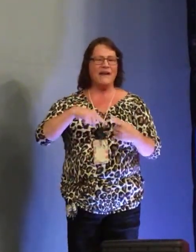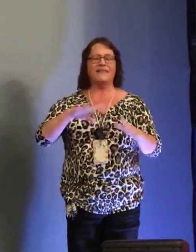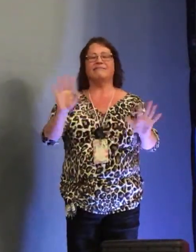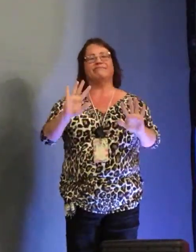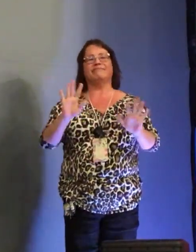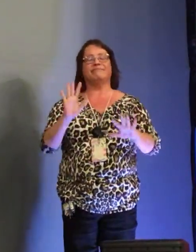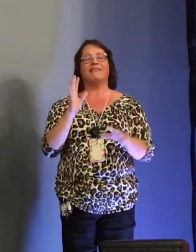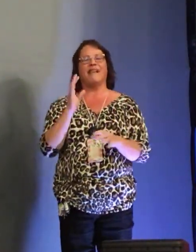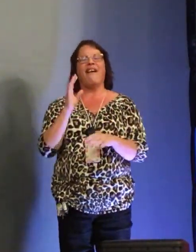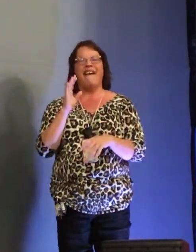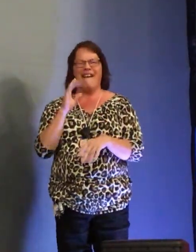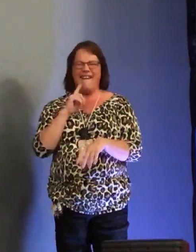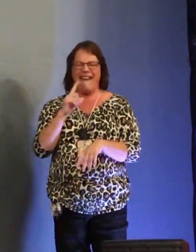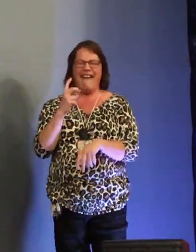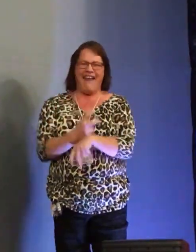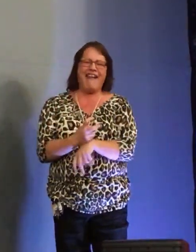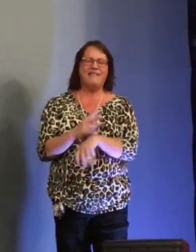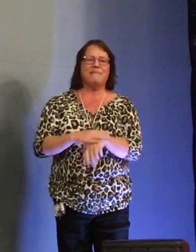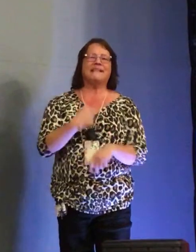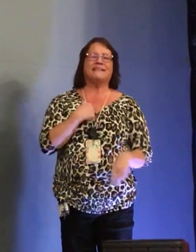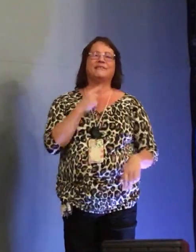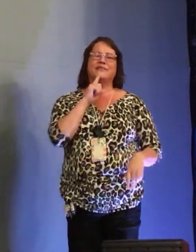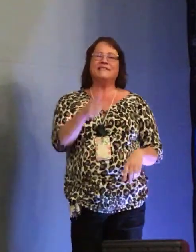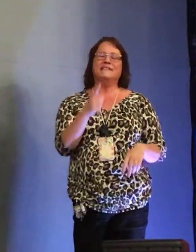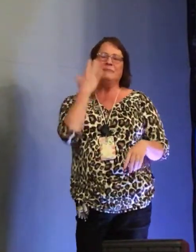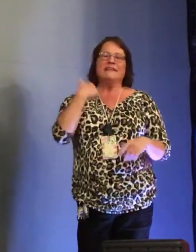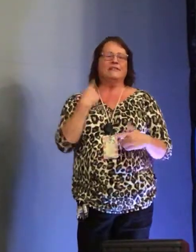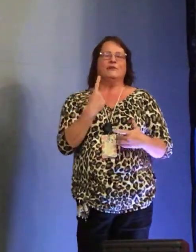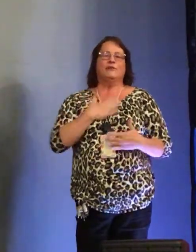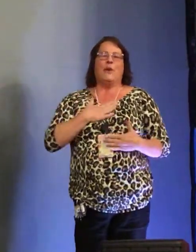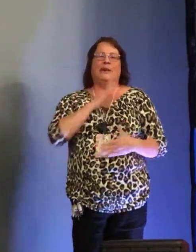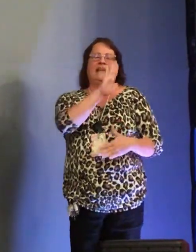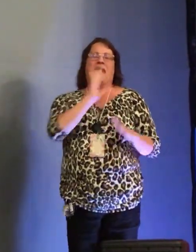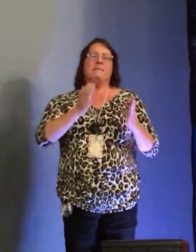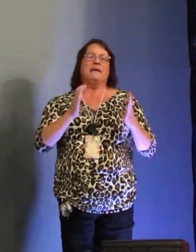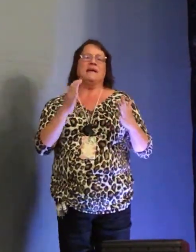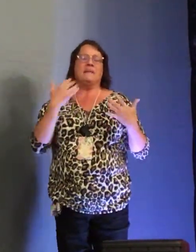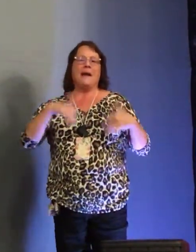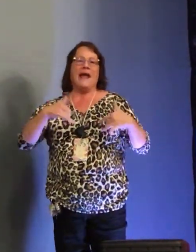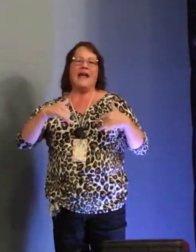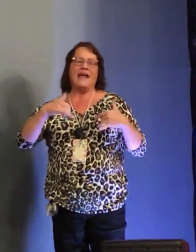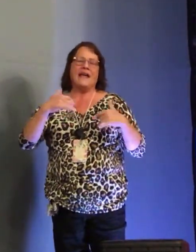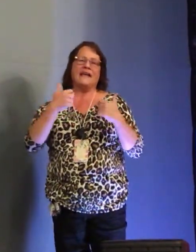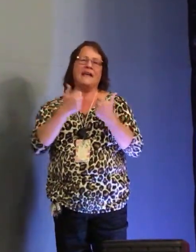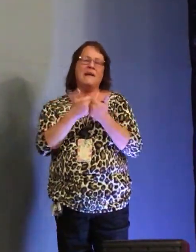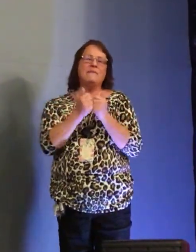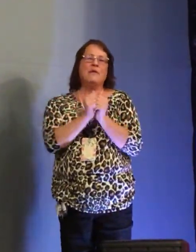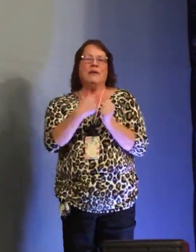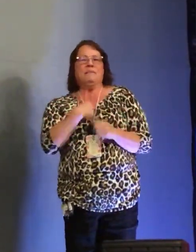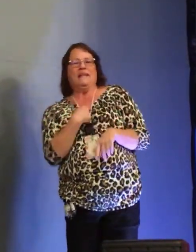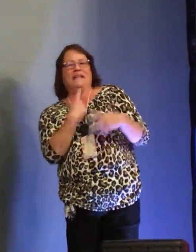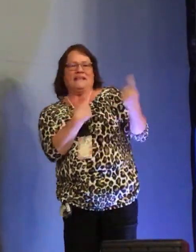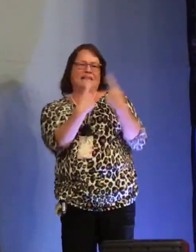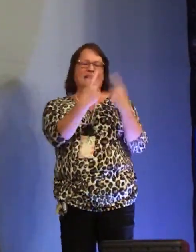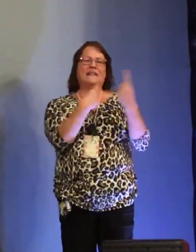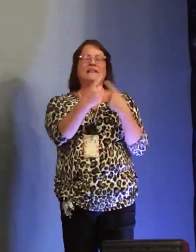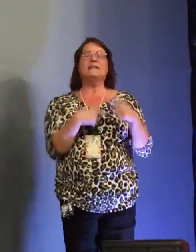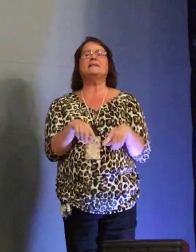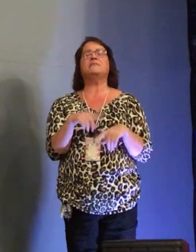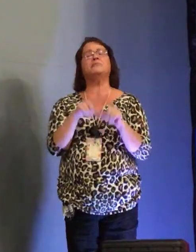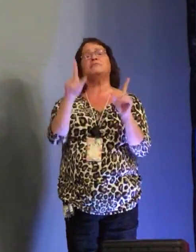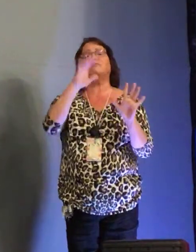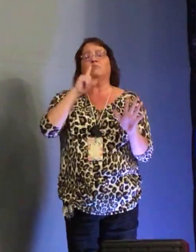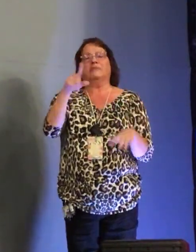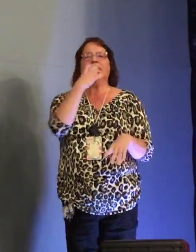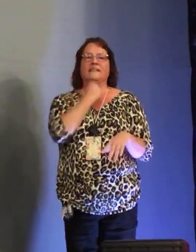now i realize he's not here it's been really really hard i enjoy his company playing games